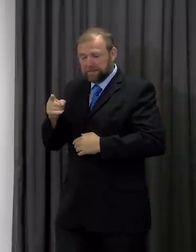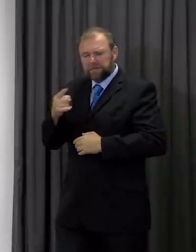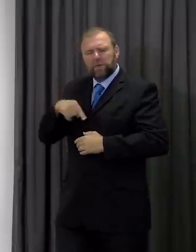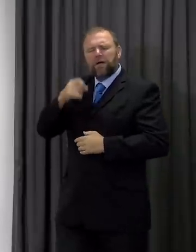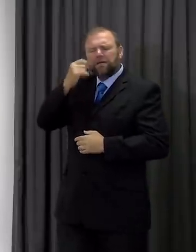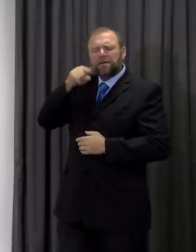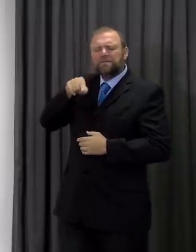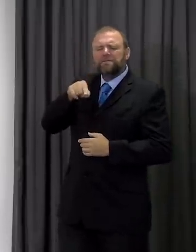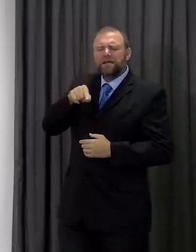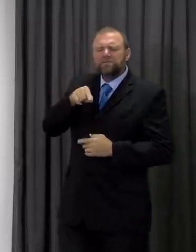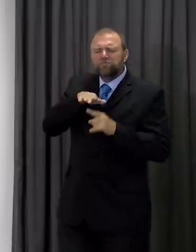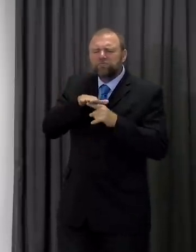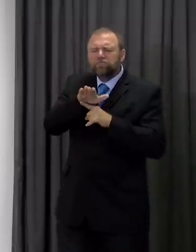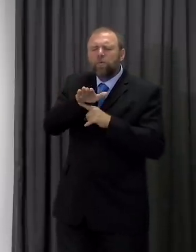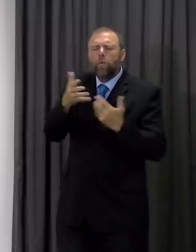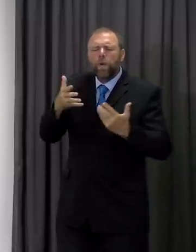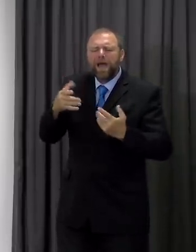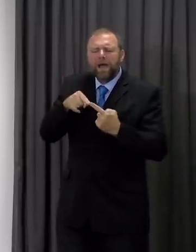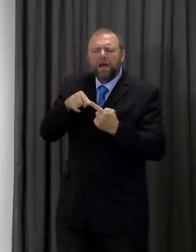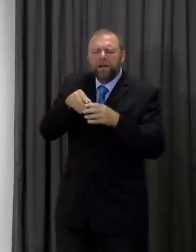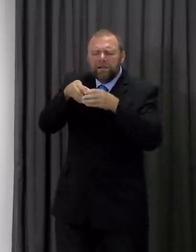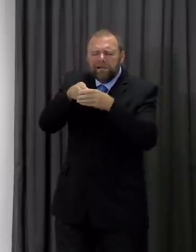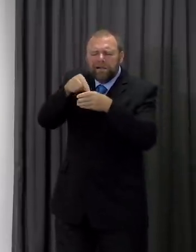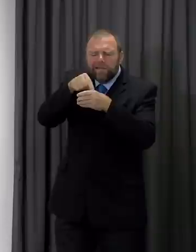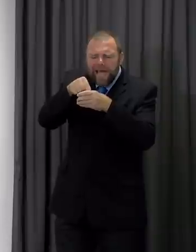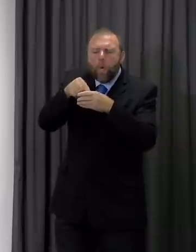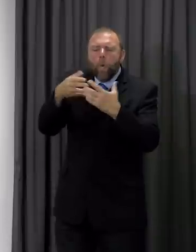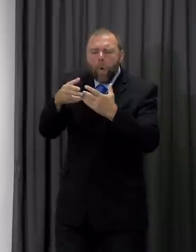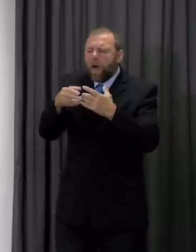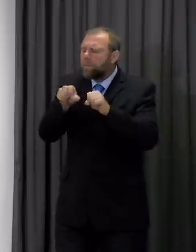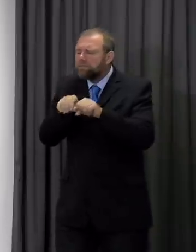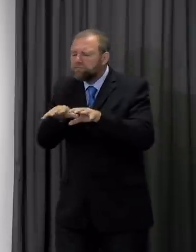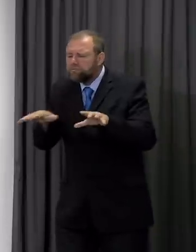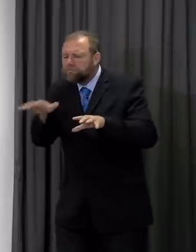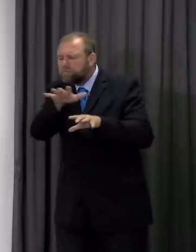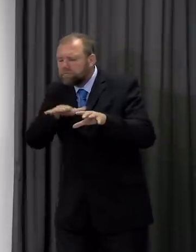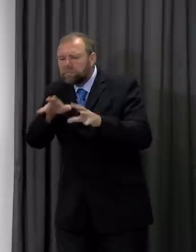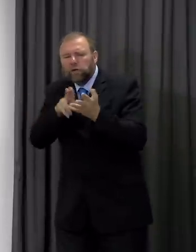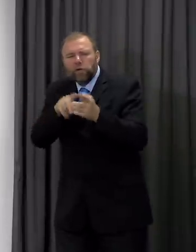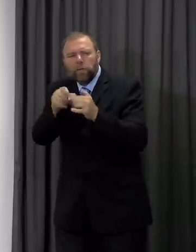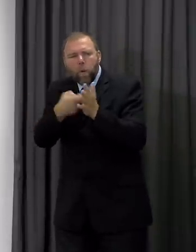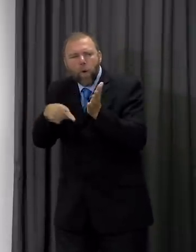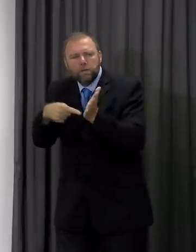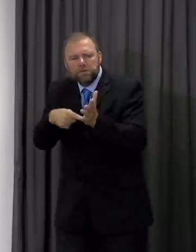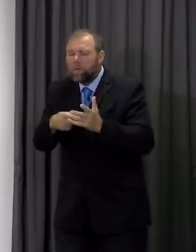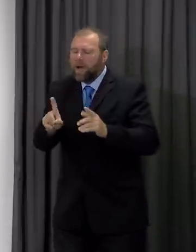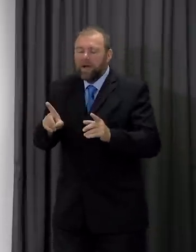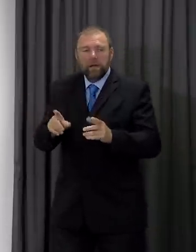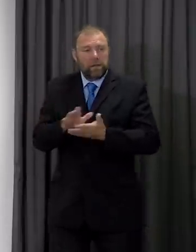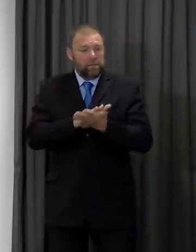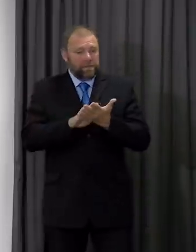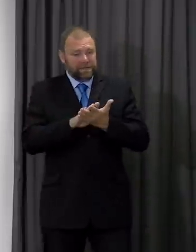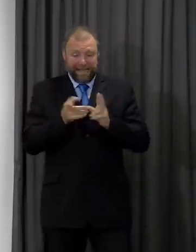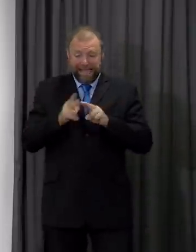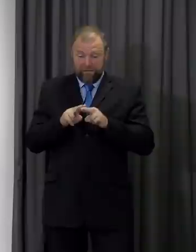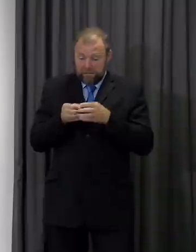transmission if we can then we can effectively have a smart lockdown that targets people who have come into contact with infectious individuals rather than